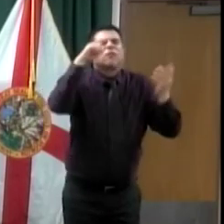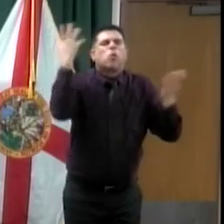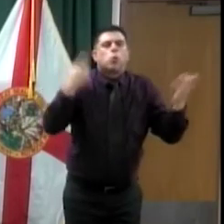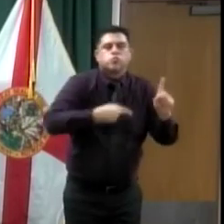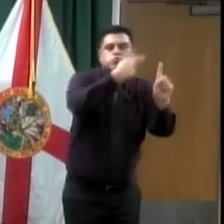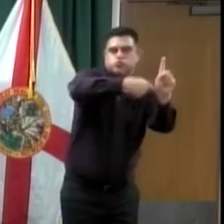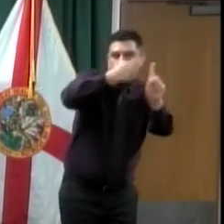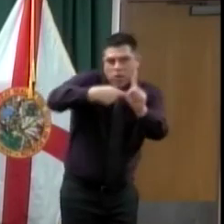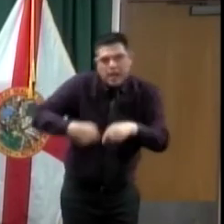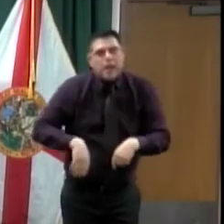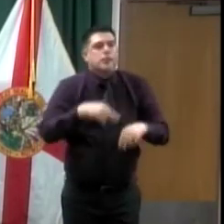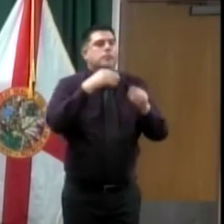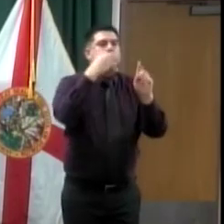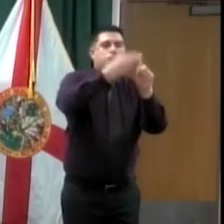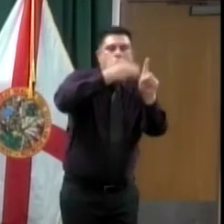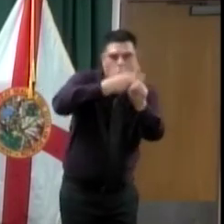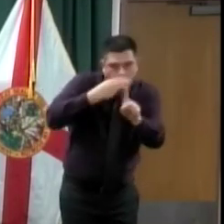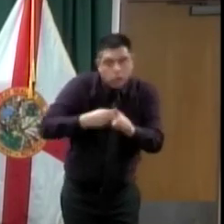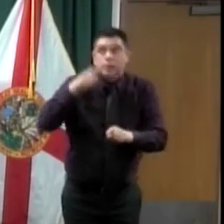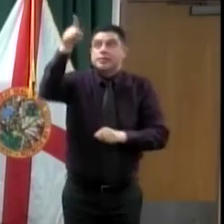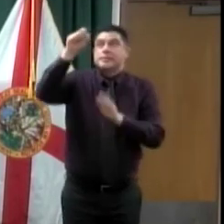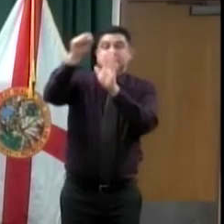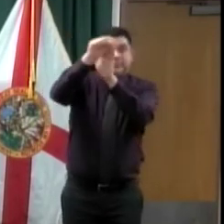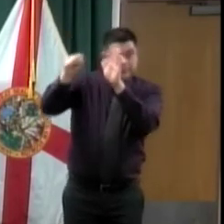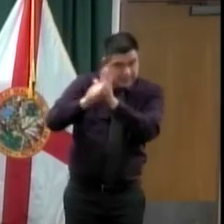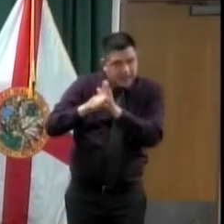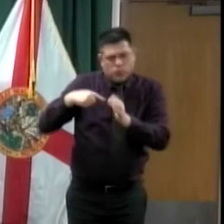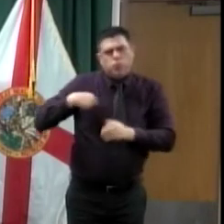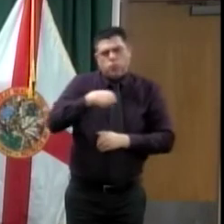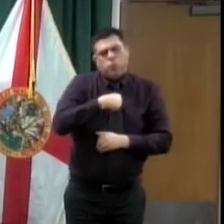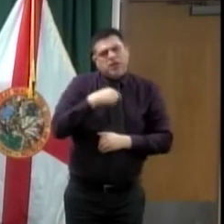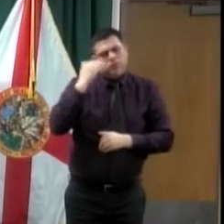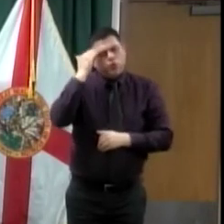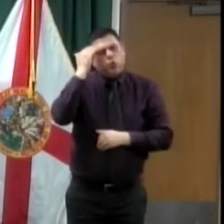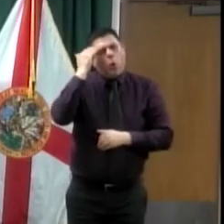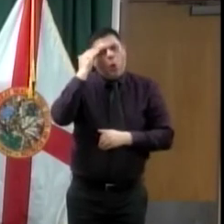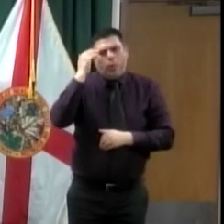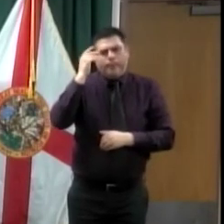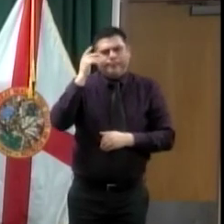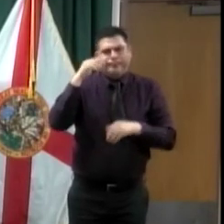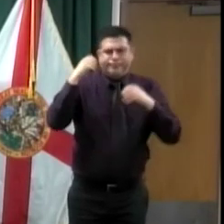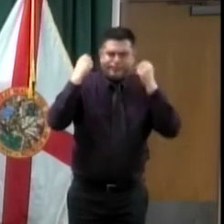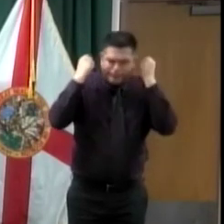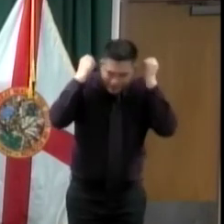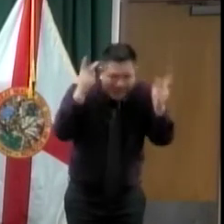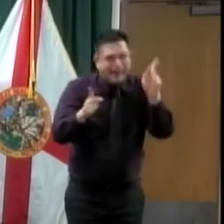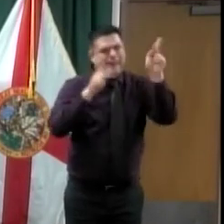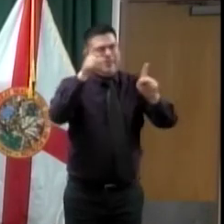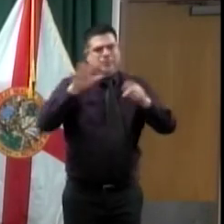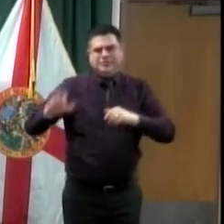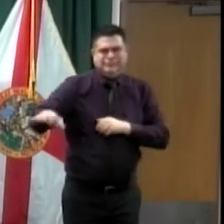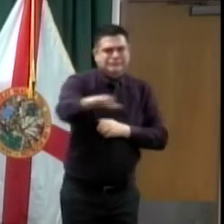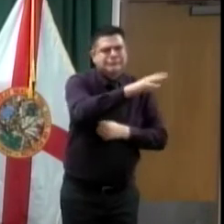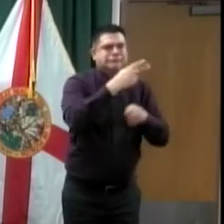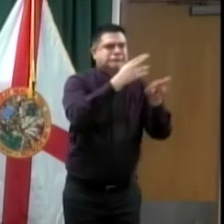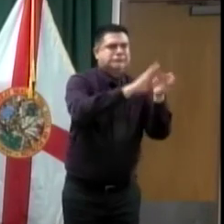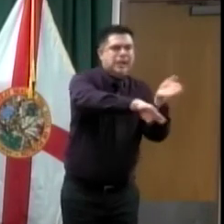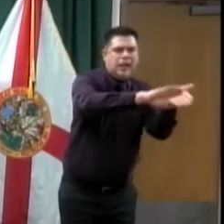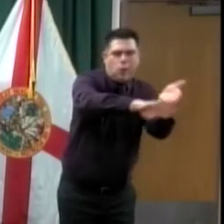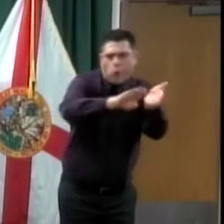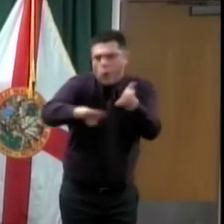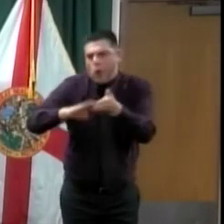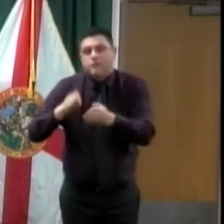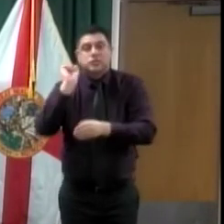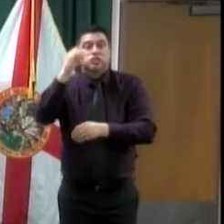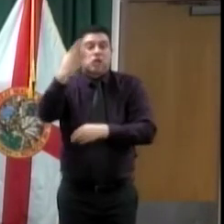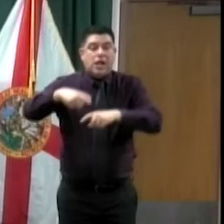us to help that. We know that number is going to increase. Our desire was not to cut, if at all possible, cut anybody out